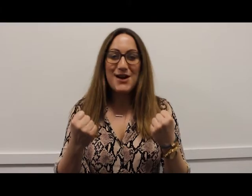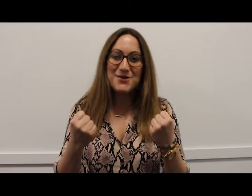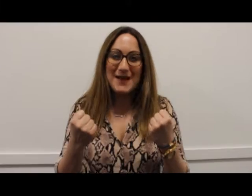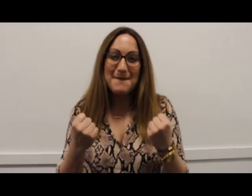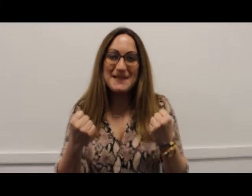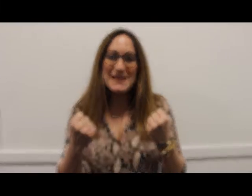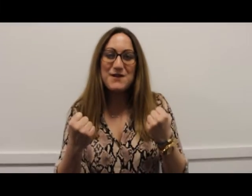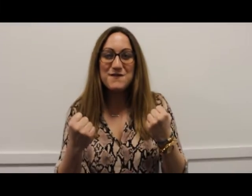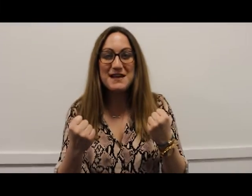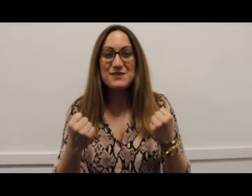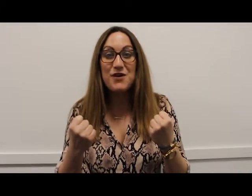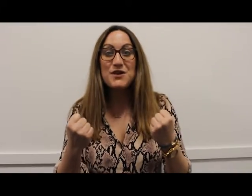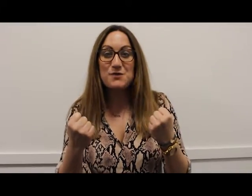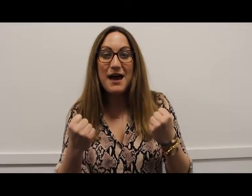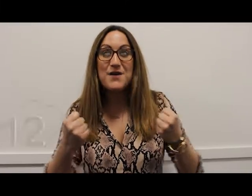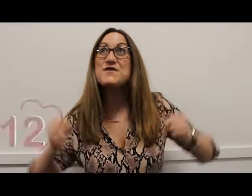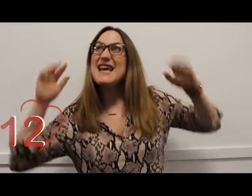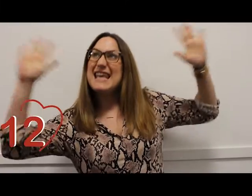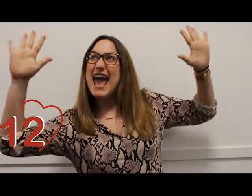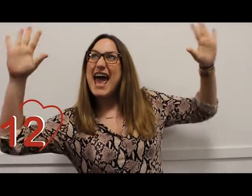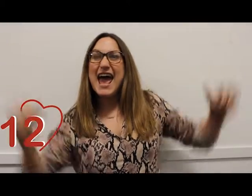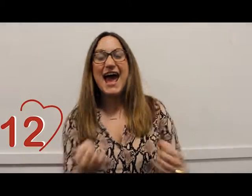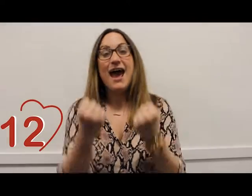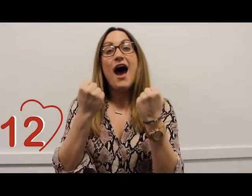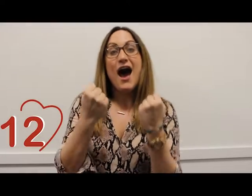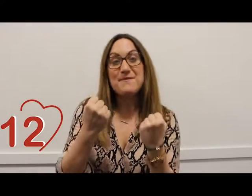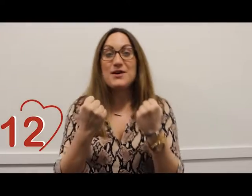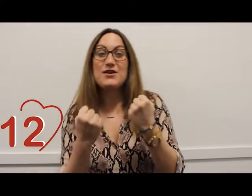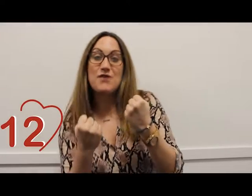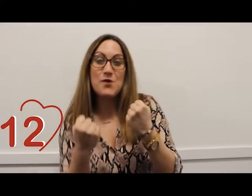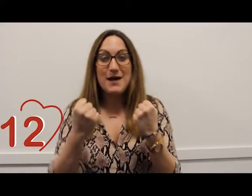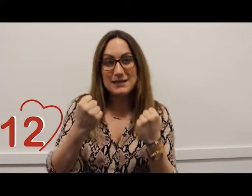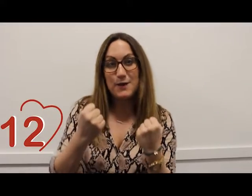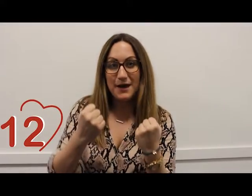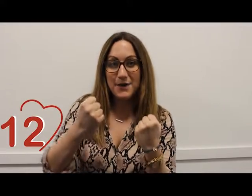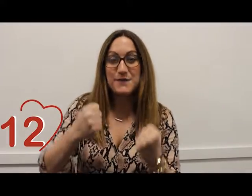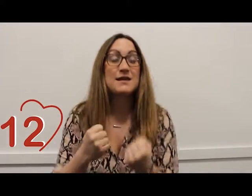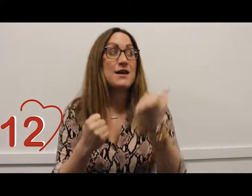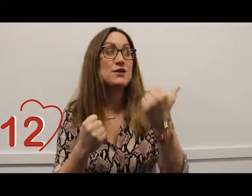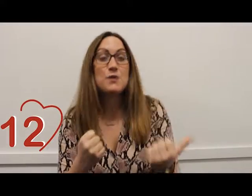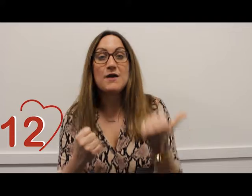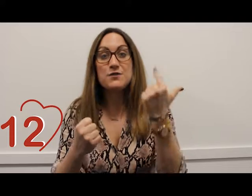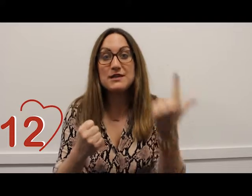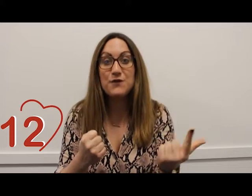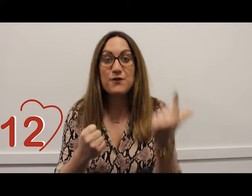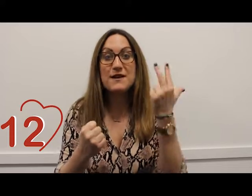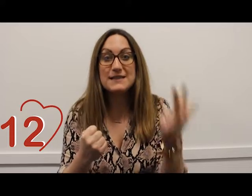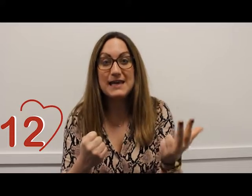gold let me see your fingers roll the 12s let i'm gonna roll my 12s 12 24 36